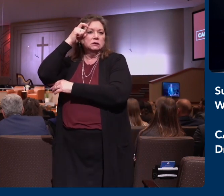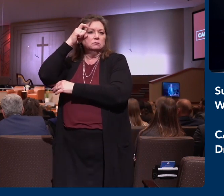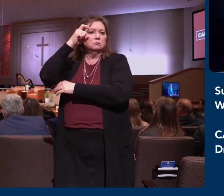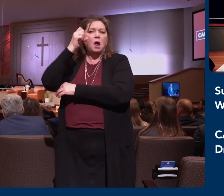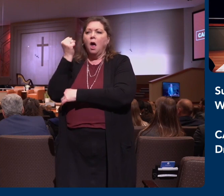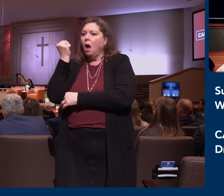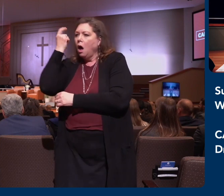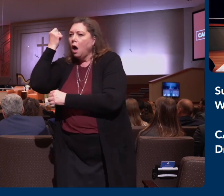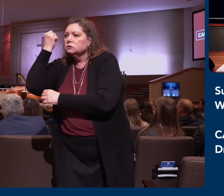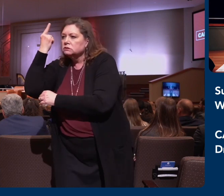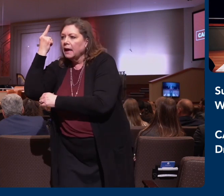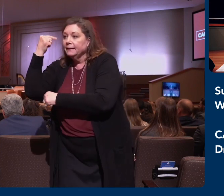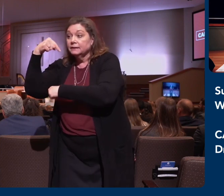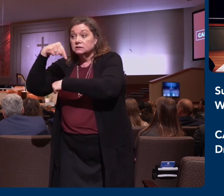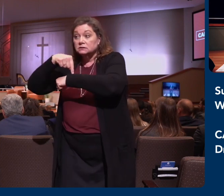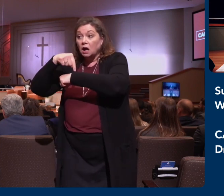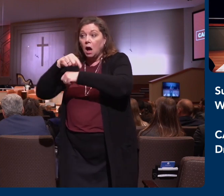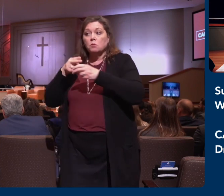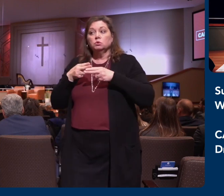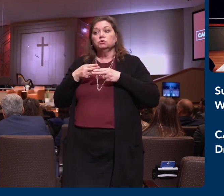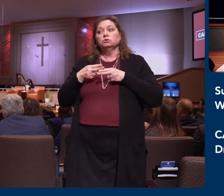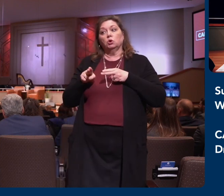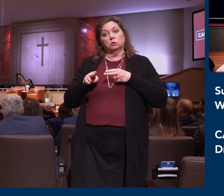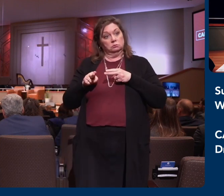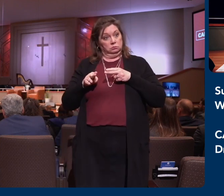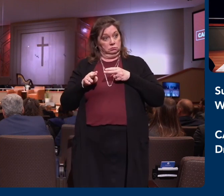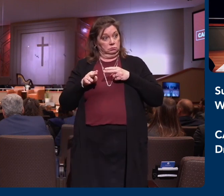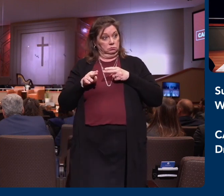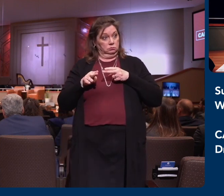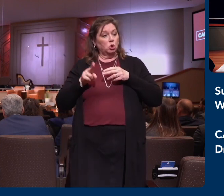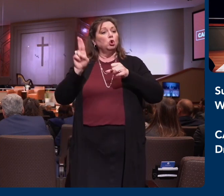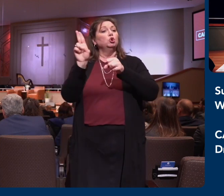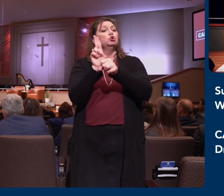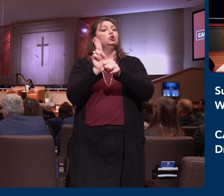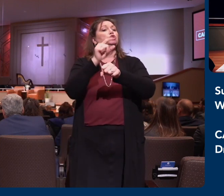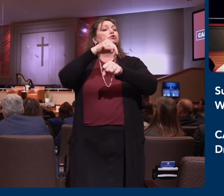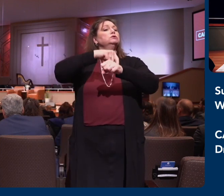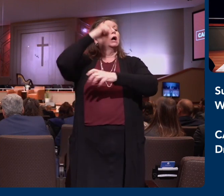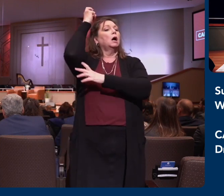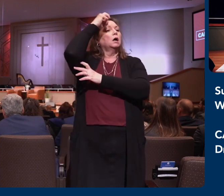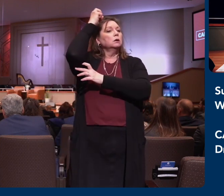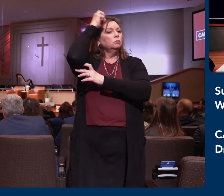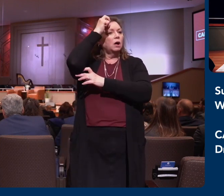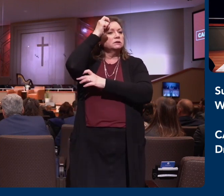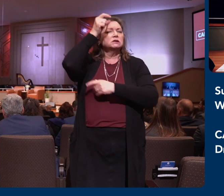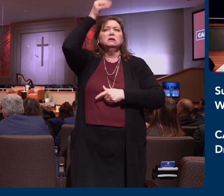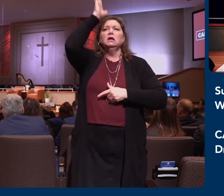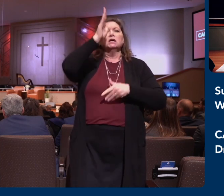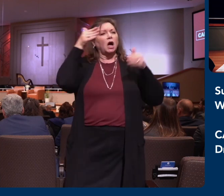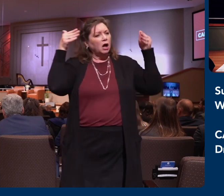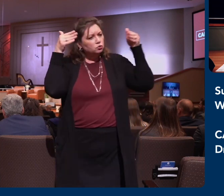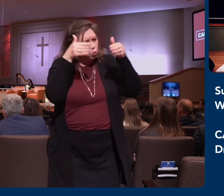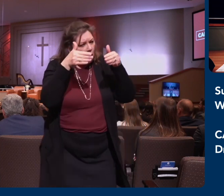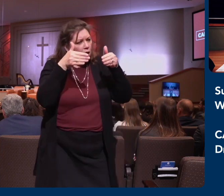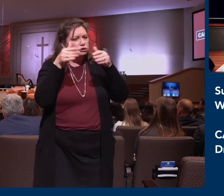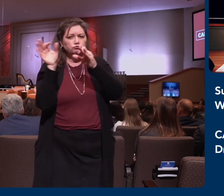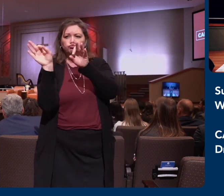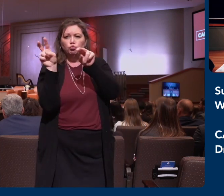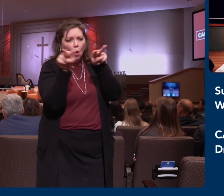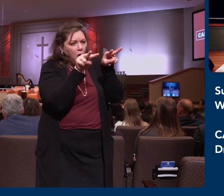I want you to understand tonight that God is concerned on how you behave yourself in this world and how you conduct yourself in your relationships